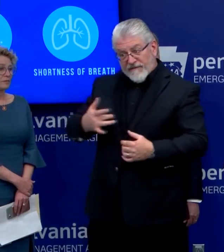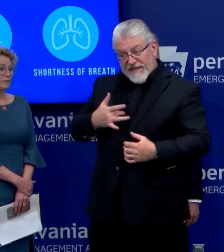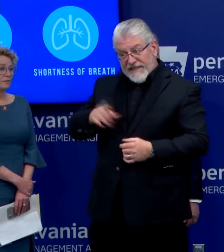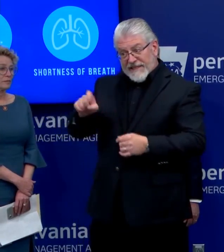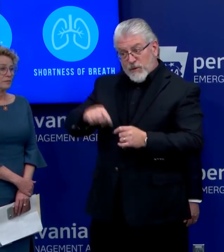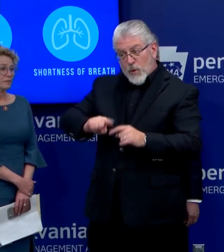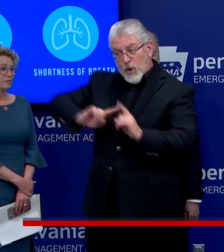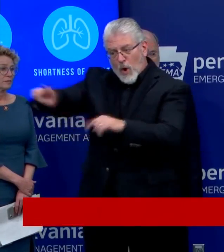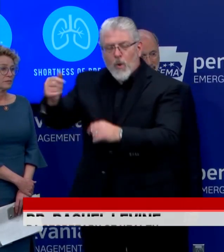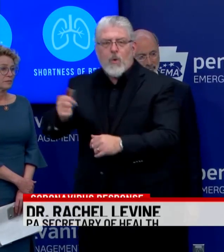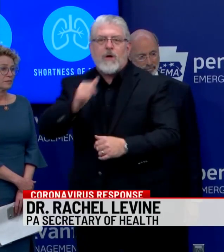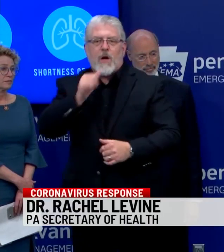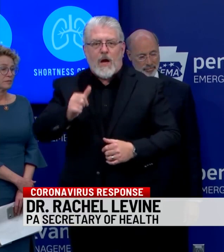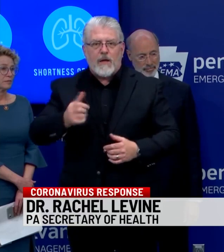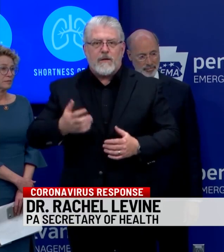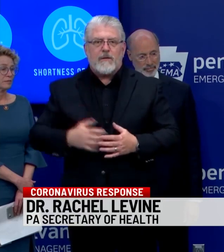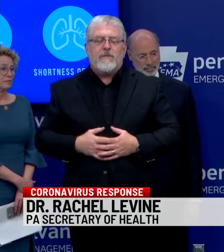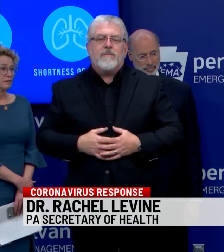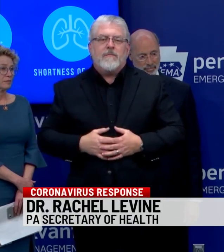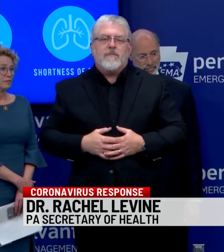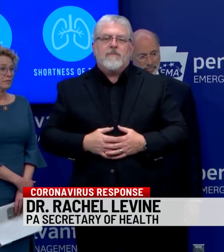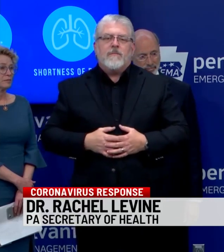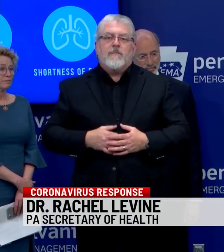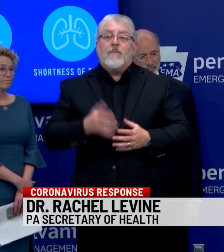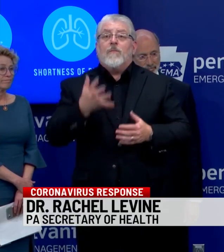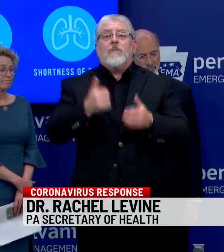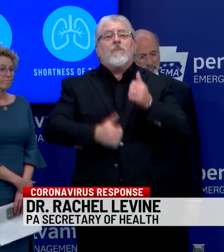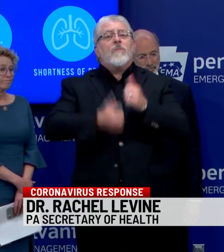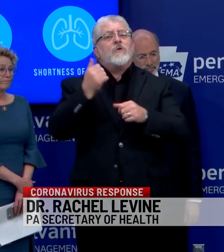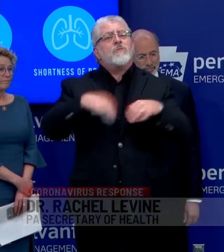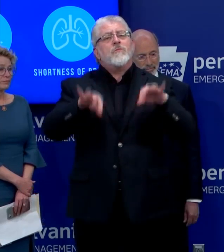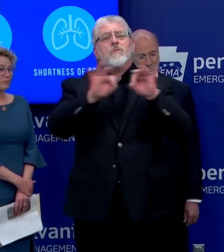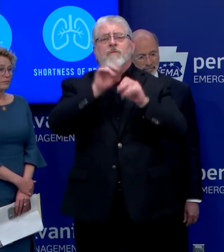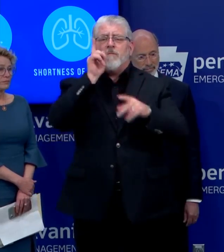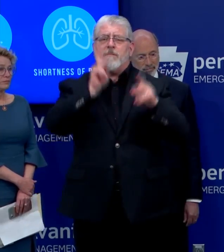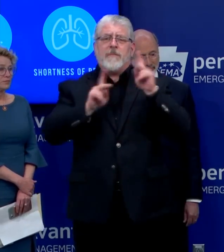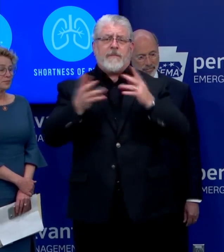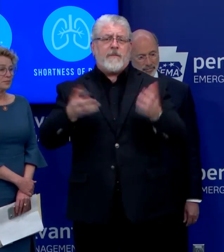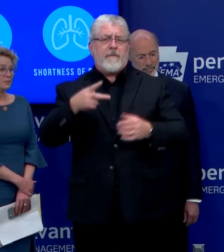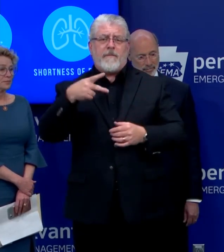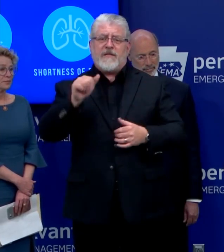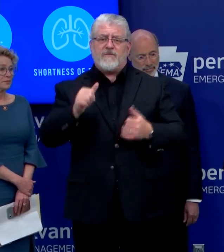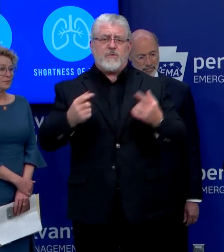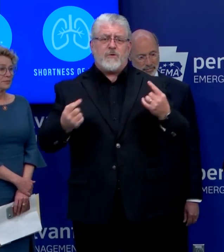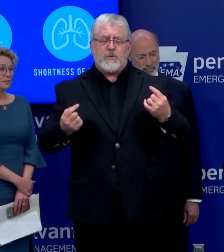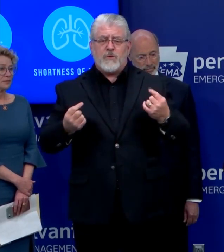for everyone in Pennsylvania is to stay calm and stay home.